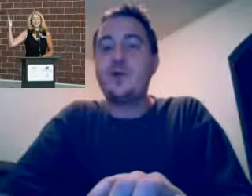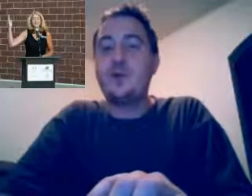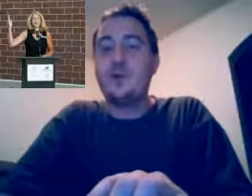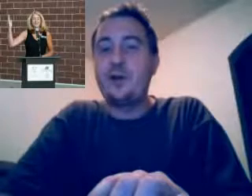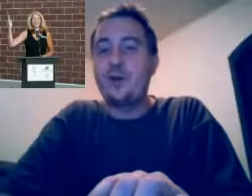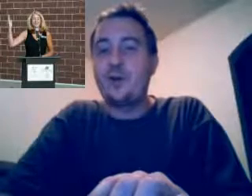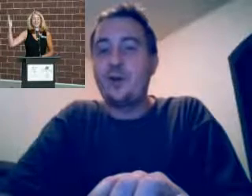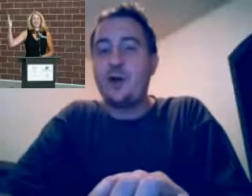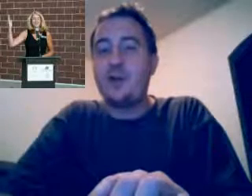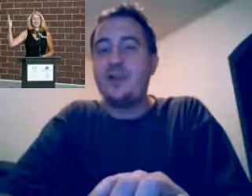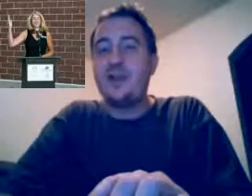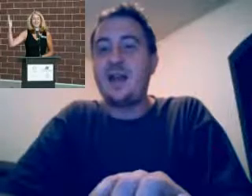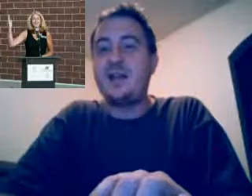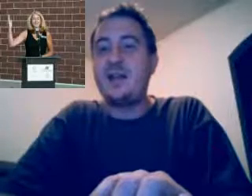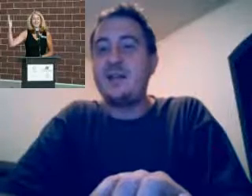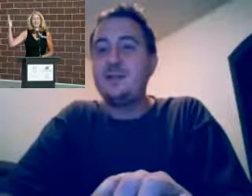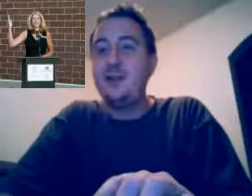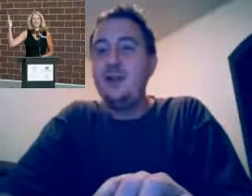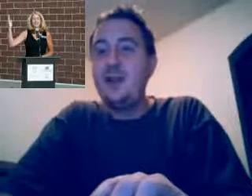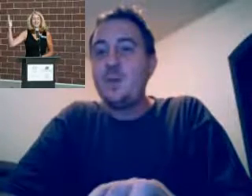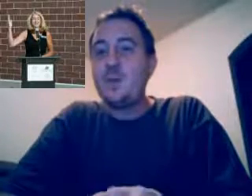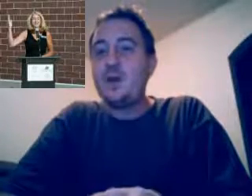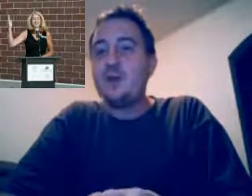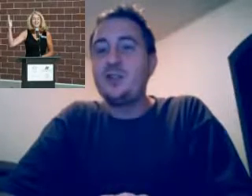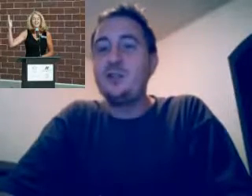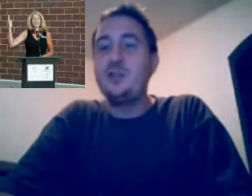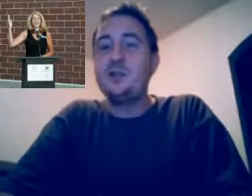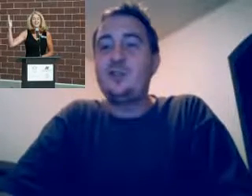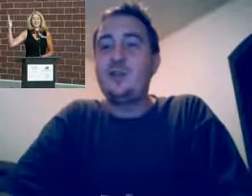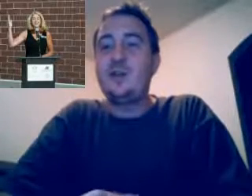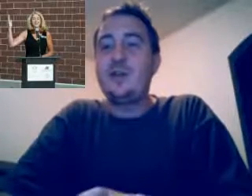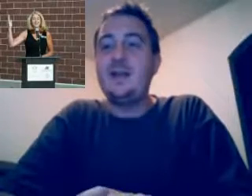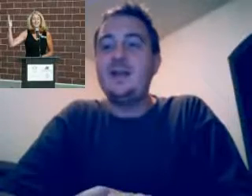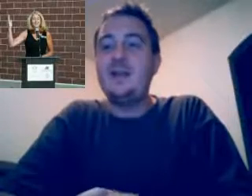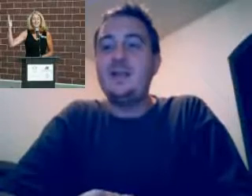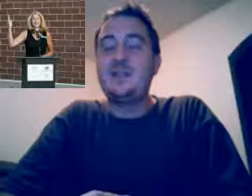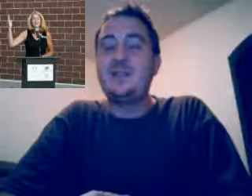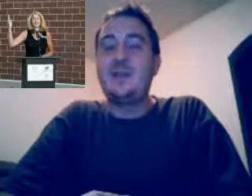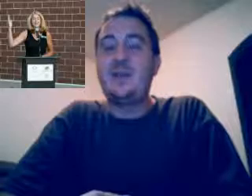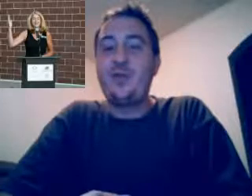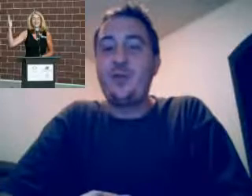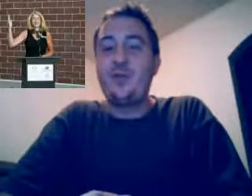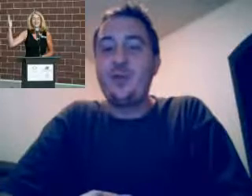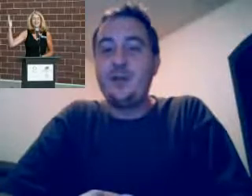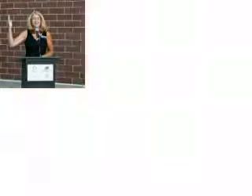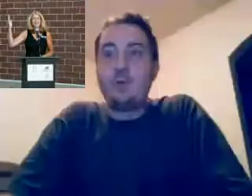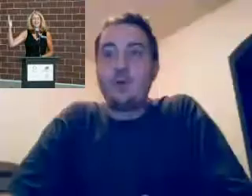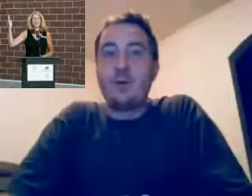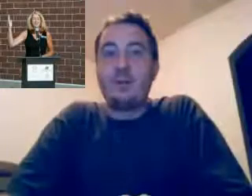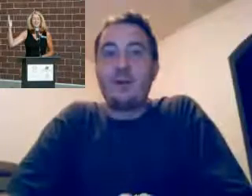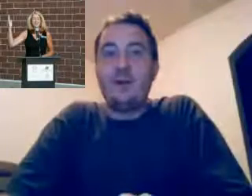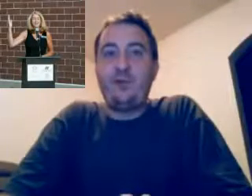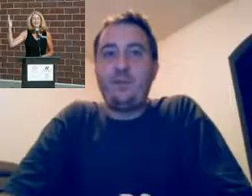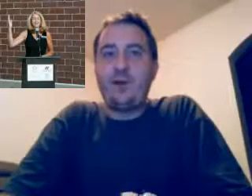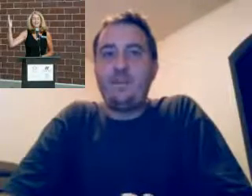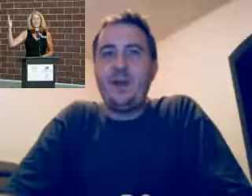learning through the arts and athletics, and prepare our students to be engaged citizens and thoughtful leaders. A brief Wikipedia